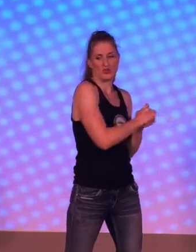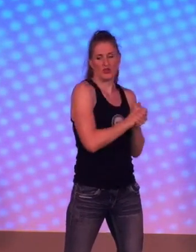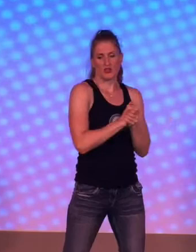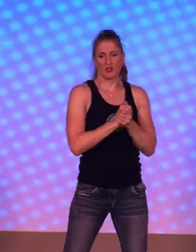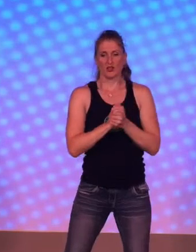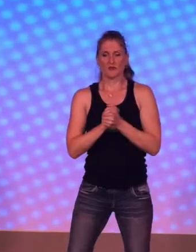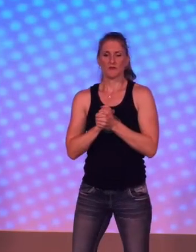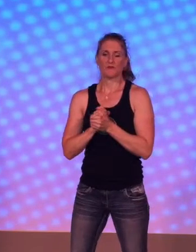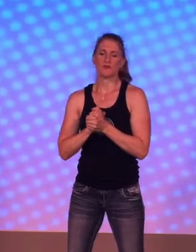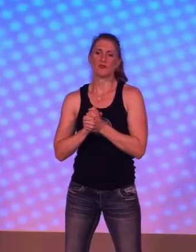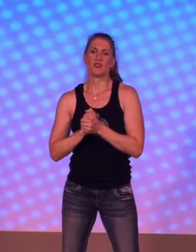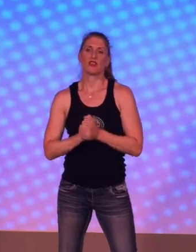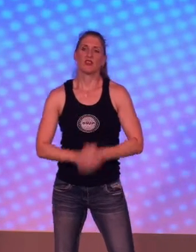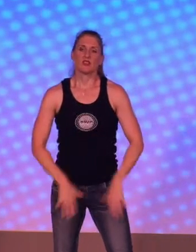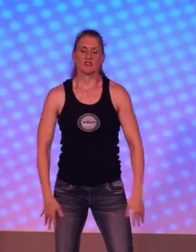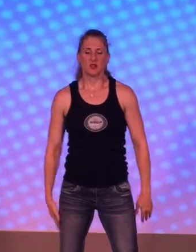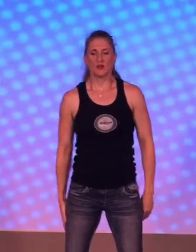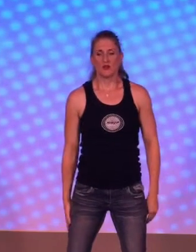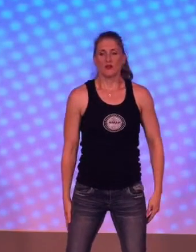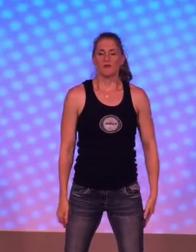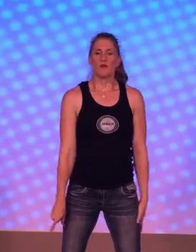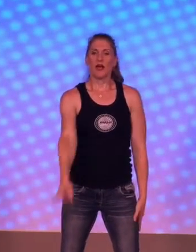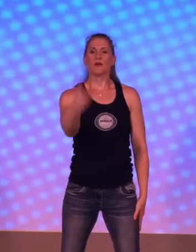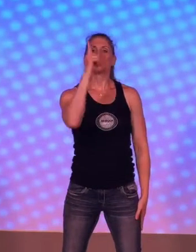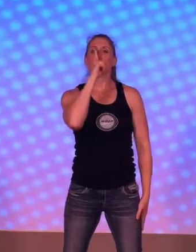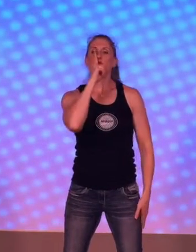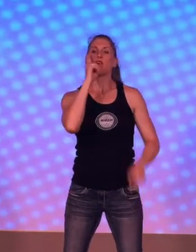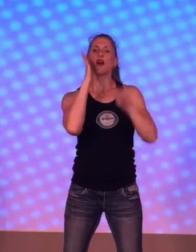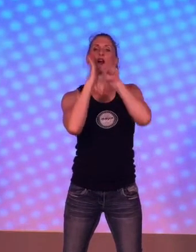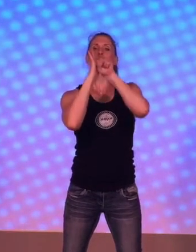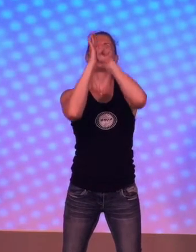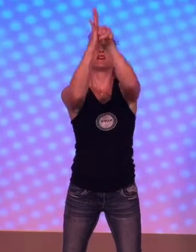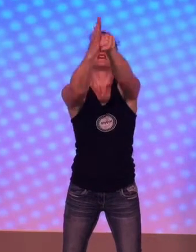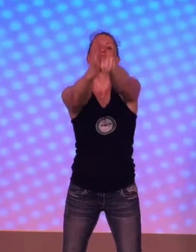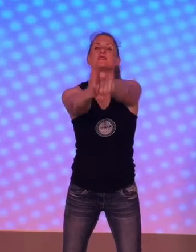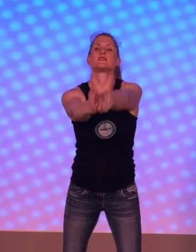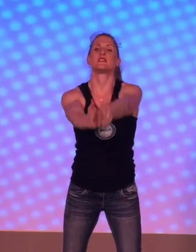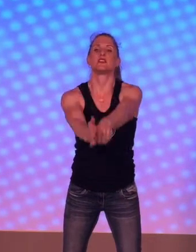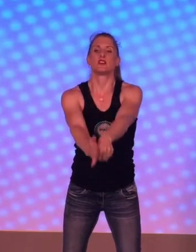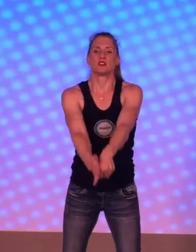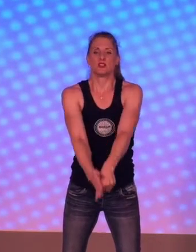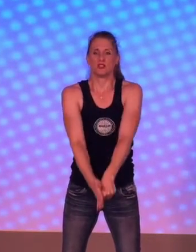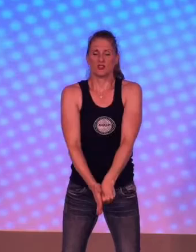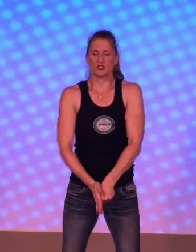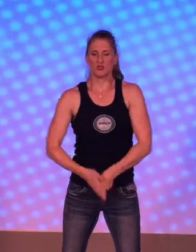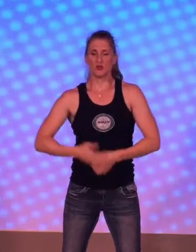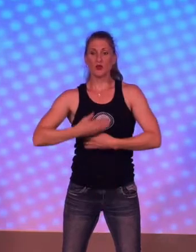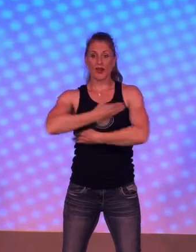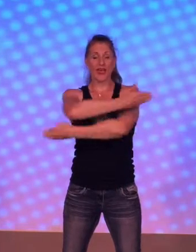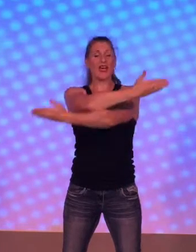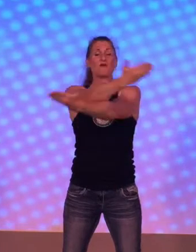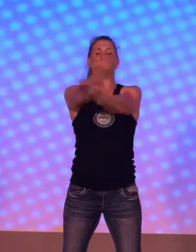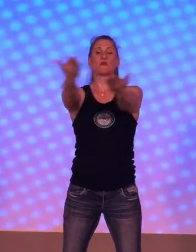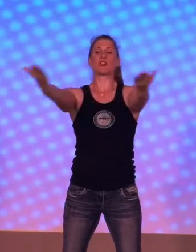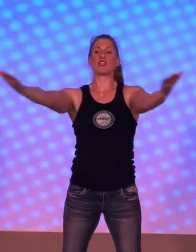So, my promise to every